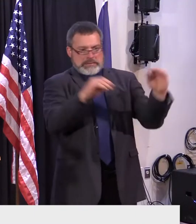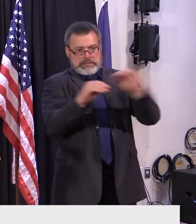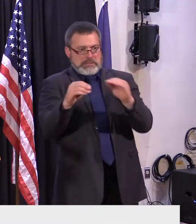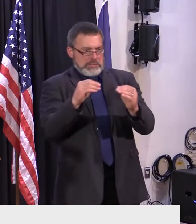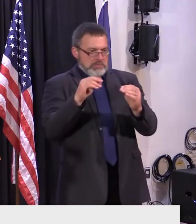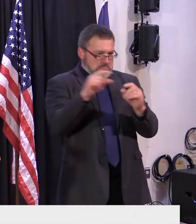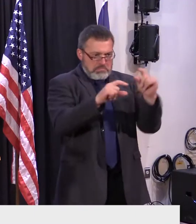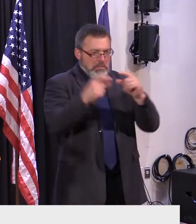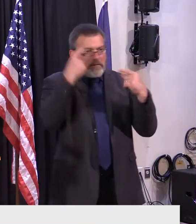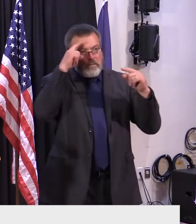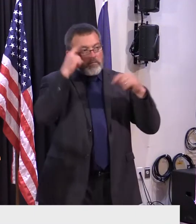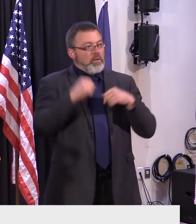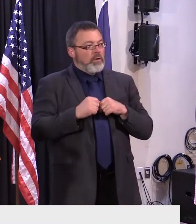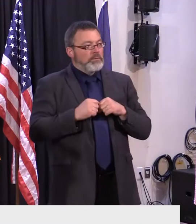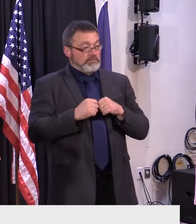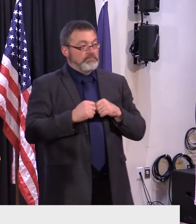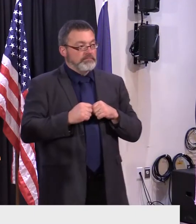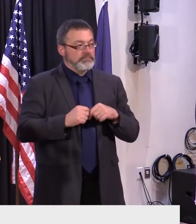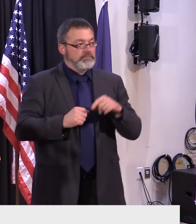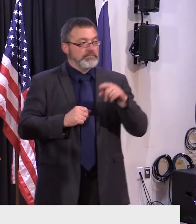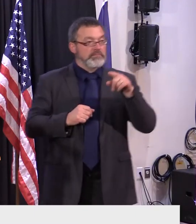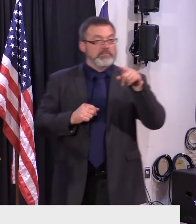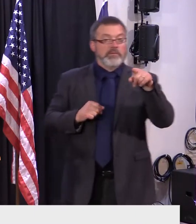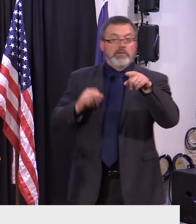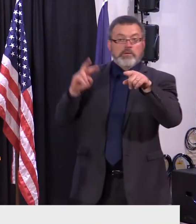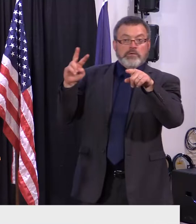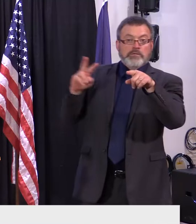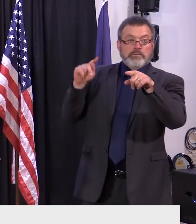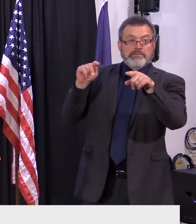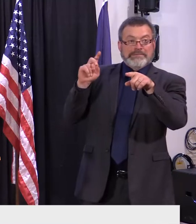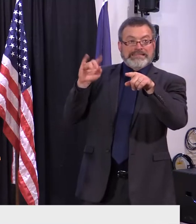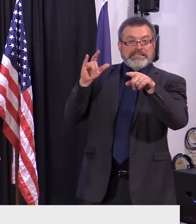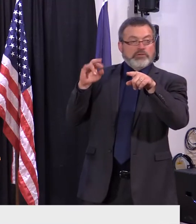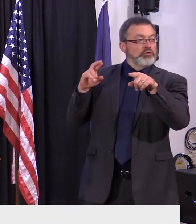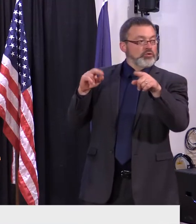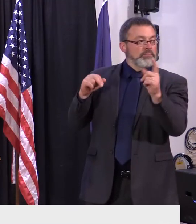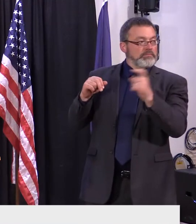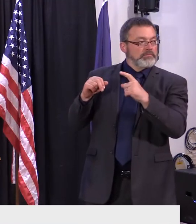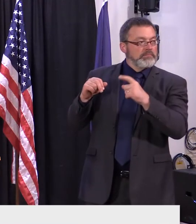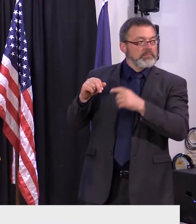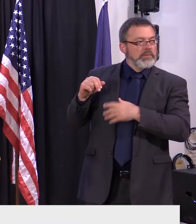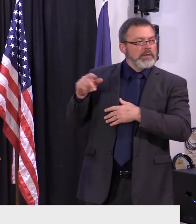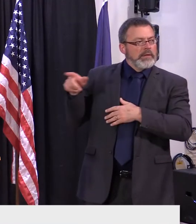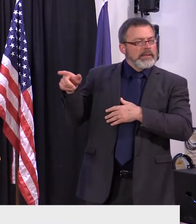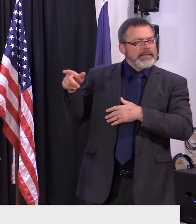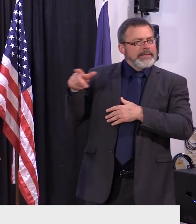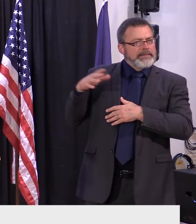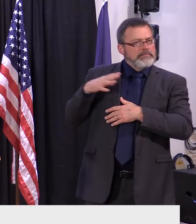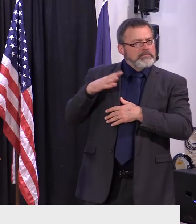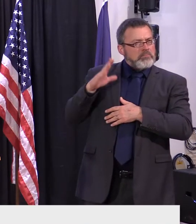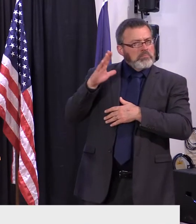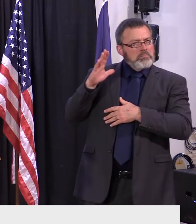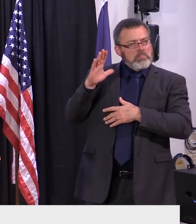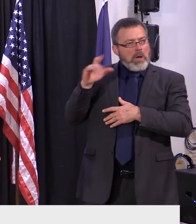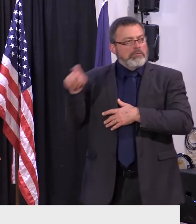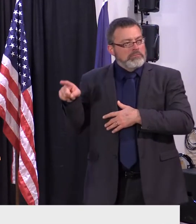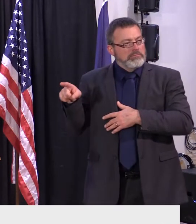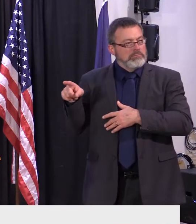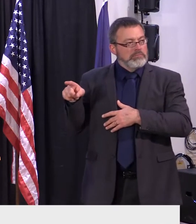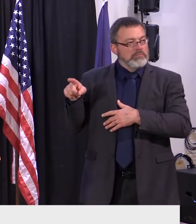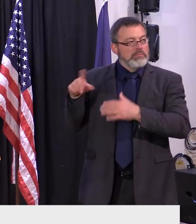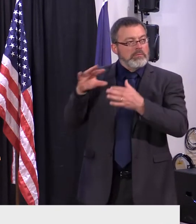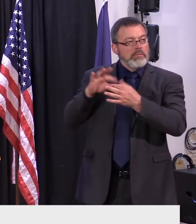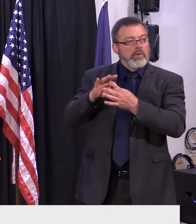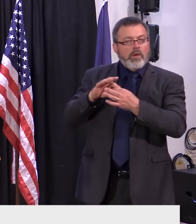Can I go back to your visit to Montreal for a second? I wasn't there, but I read a brief that when a journalist asked you, you committed